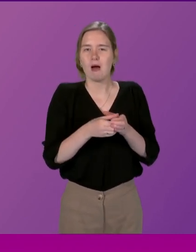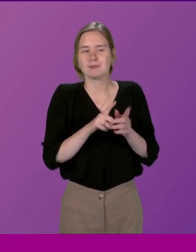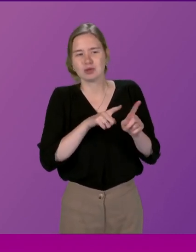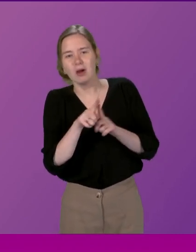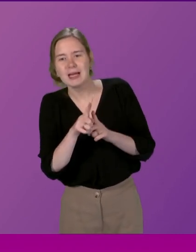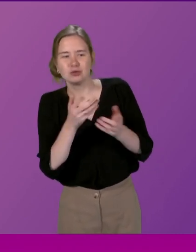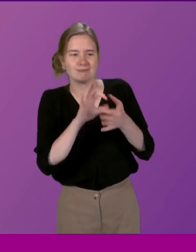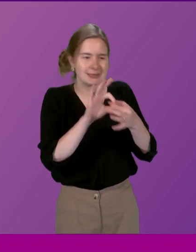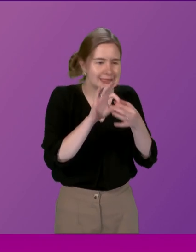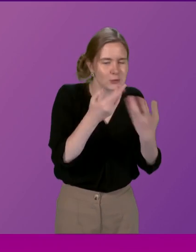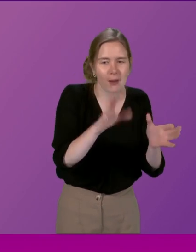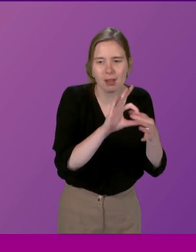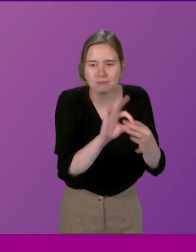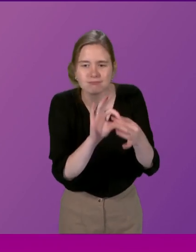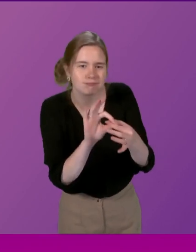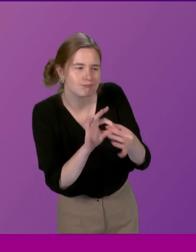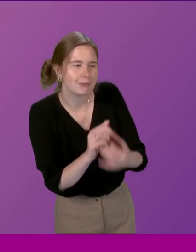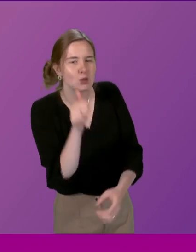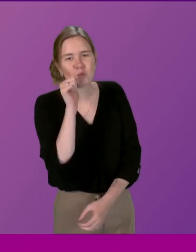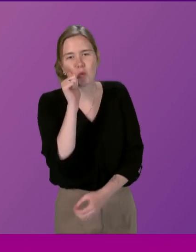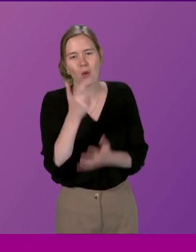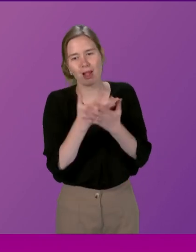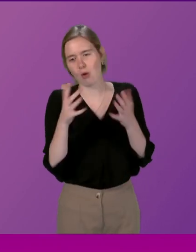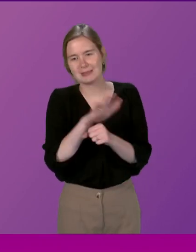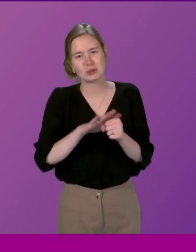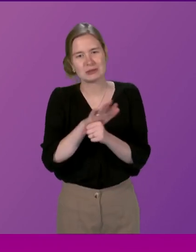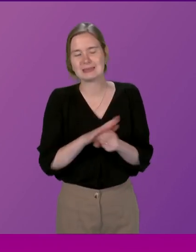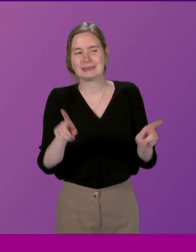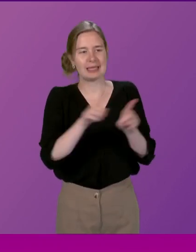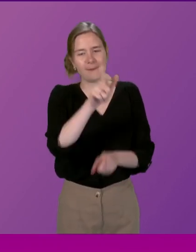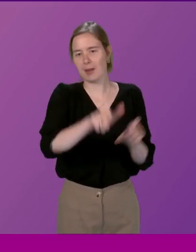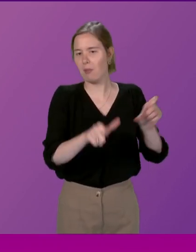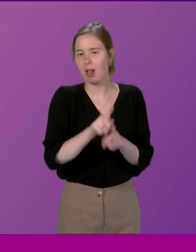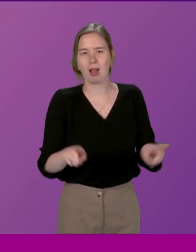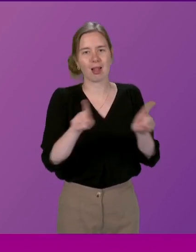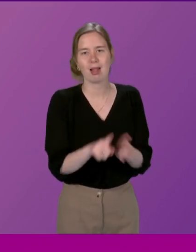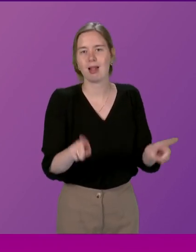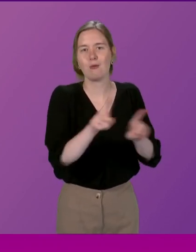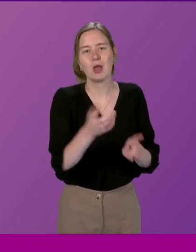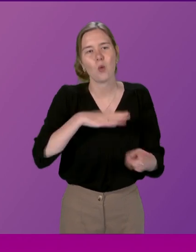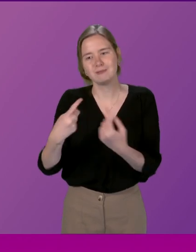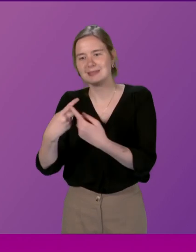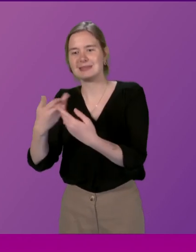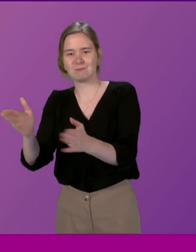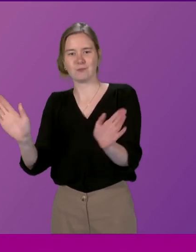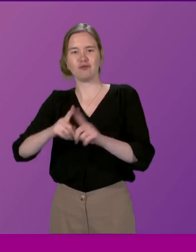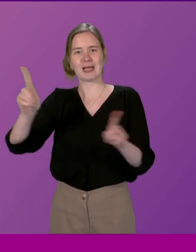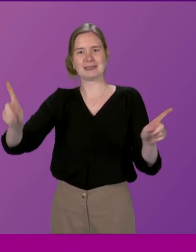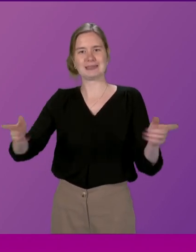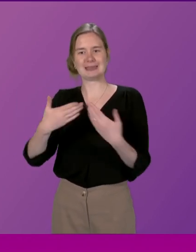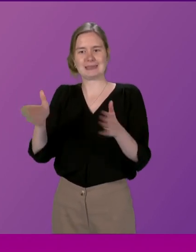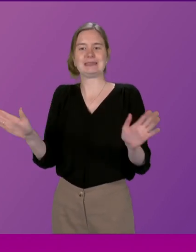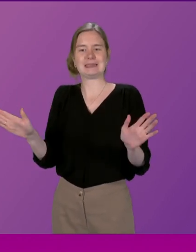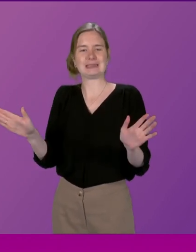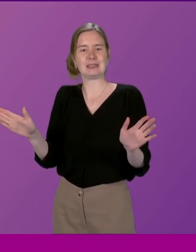engagements with the public. And you'll be aware that in a lot of cases it was the same people all the time. And for me, it's